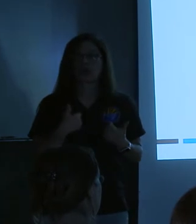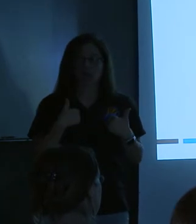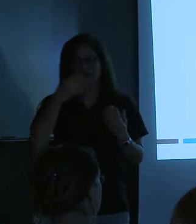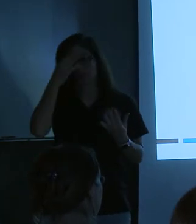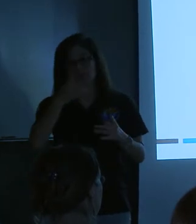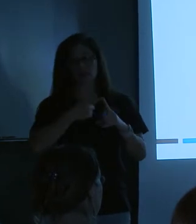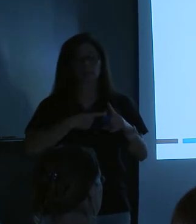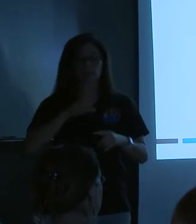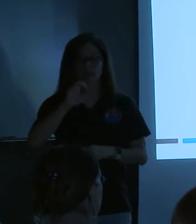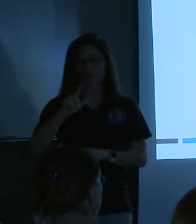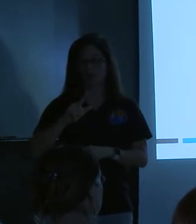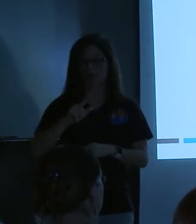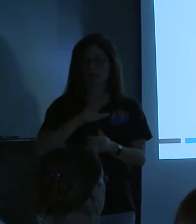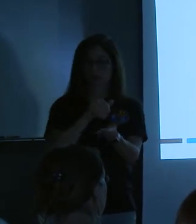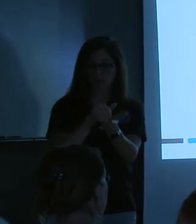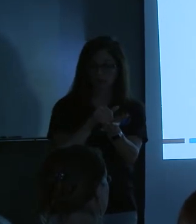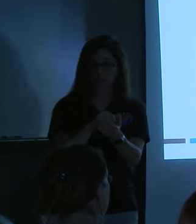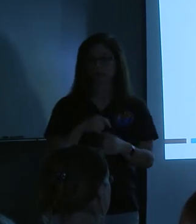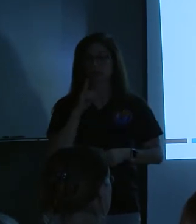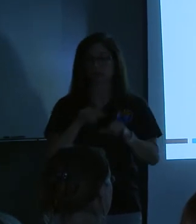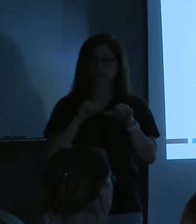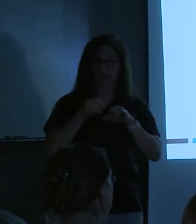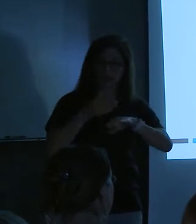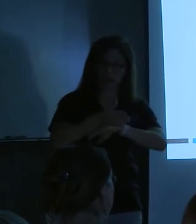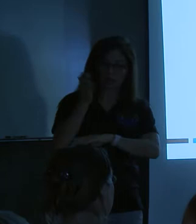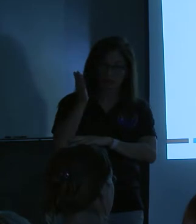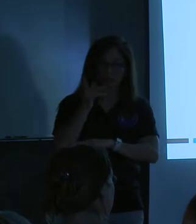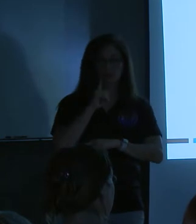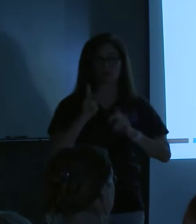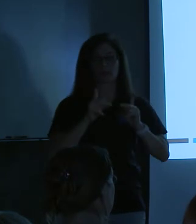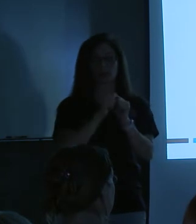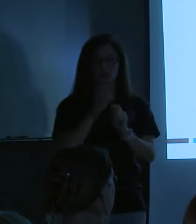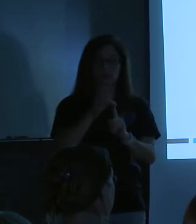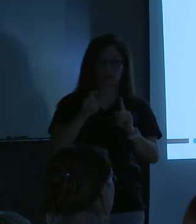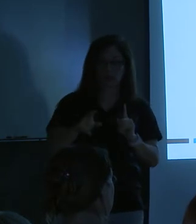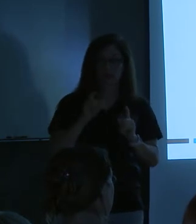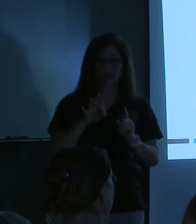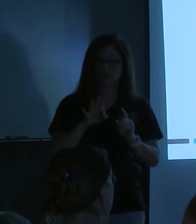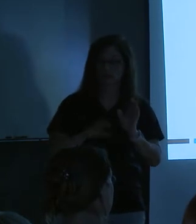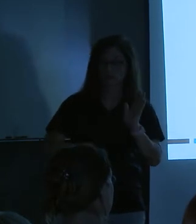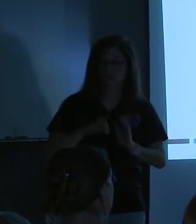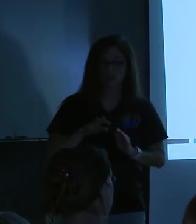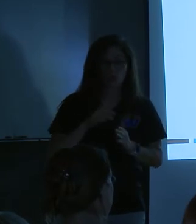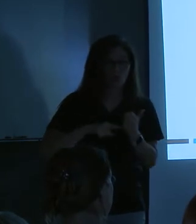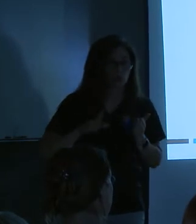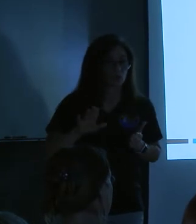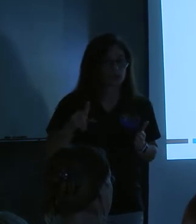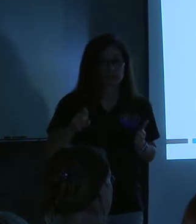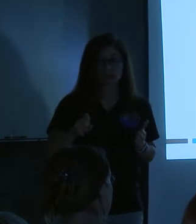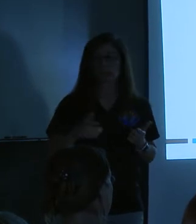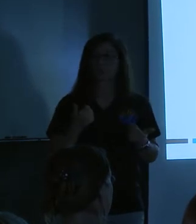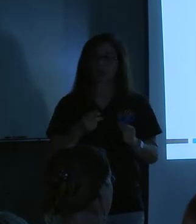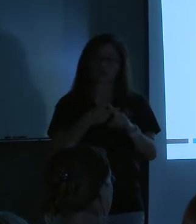information from the call center. Uh, we'll be here afterwards in terms of individual special needs. If we can identify what your needs are, we're going to